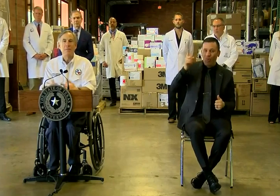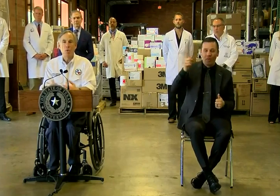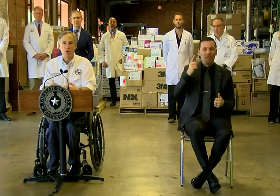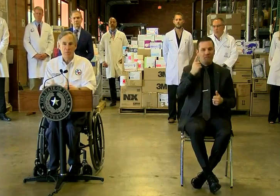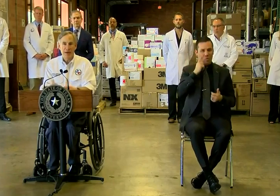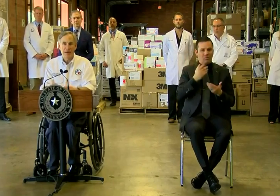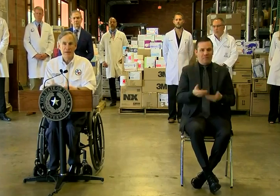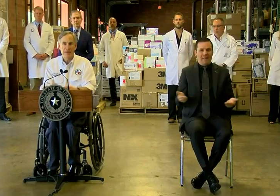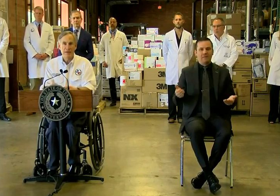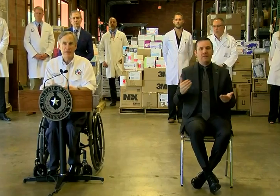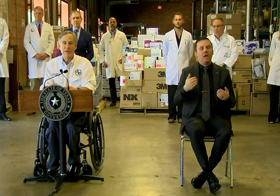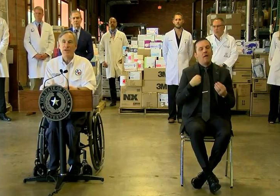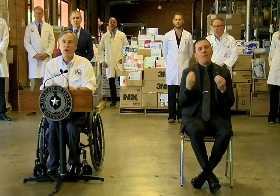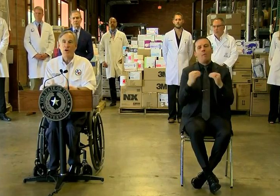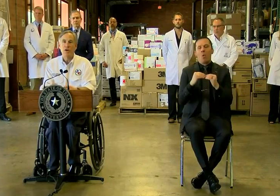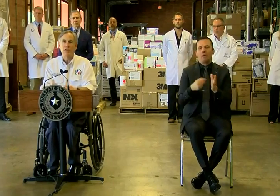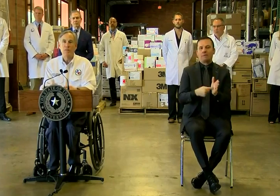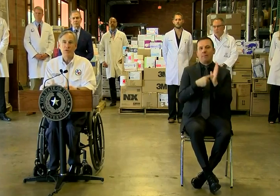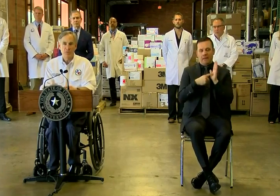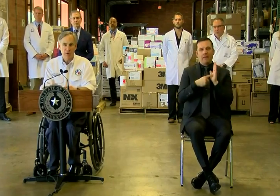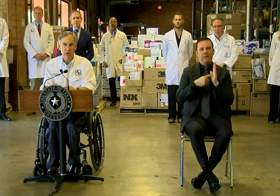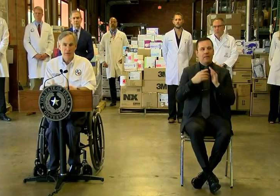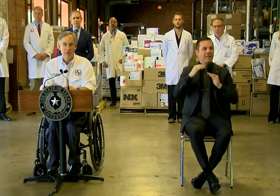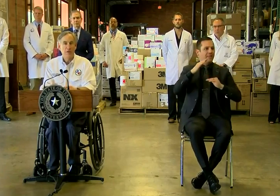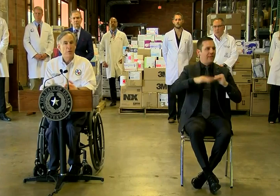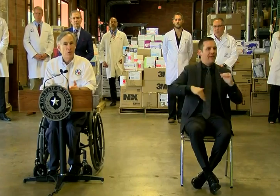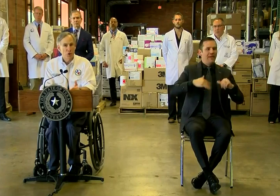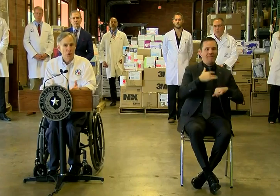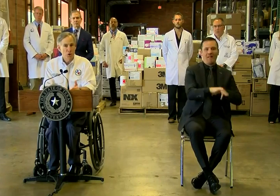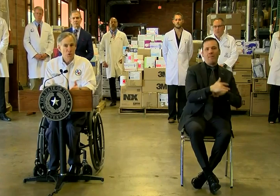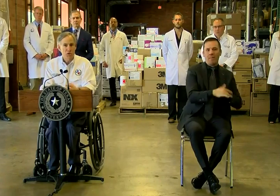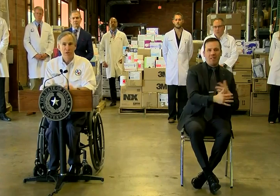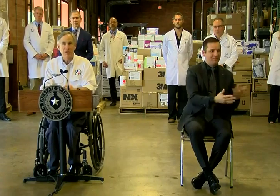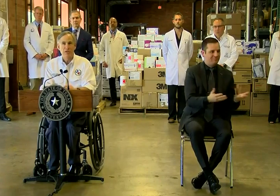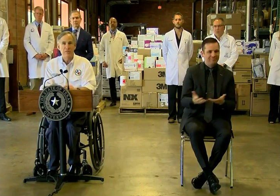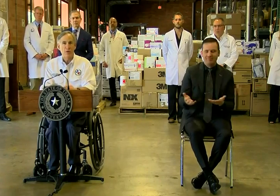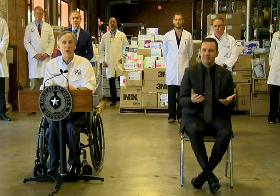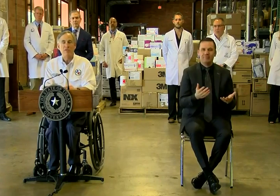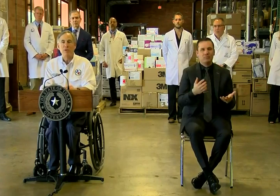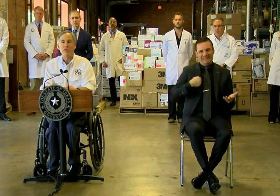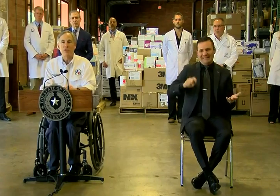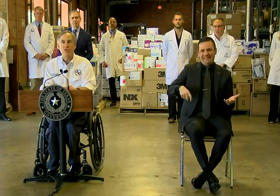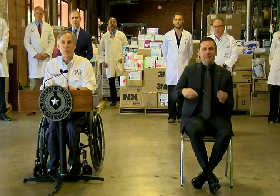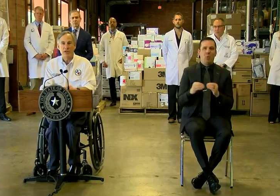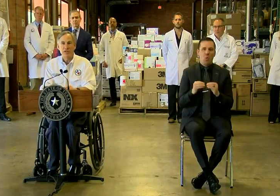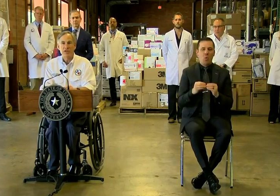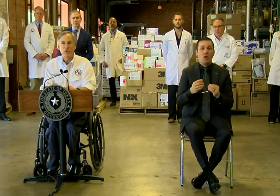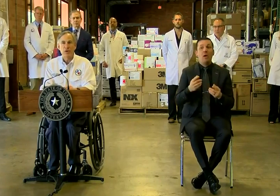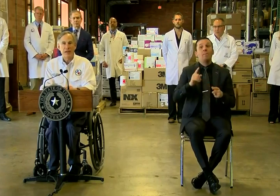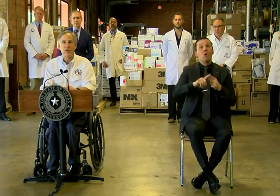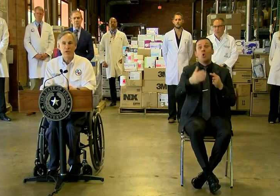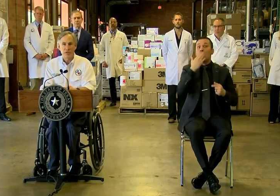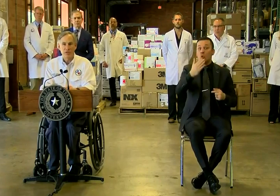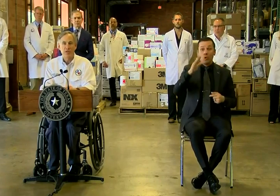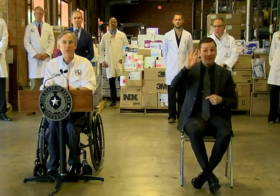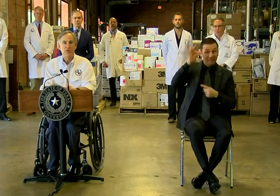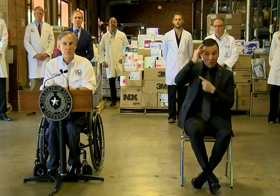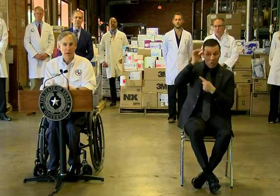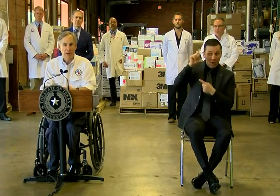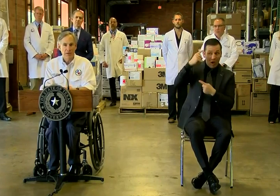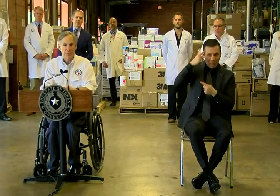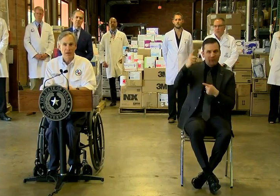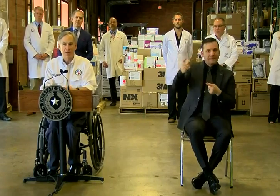more demand than there are available supplies. The good news is the federal government is racing to increase